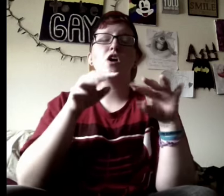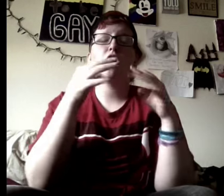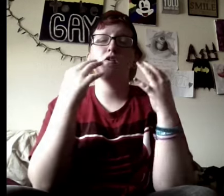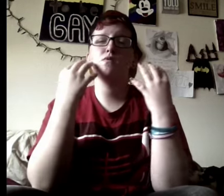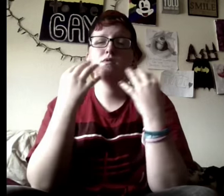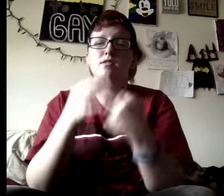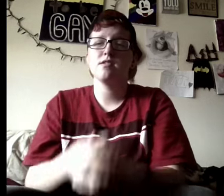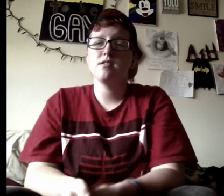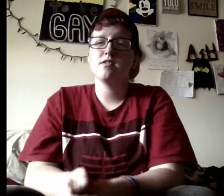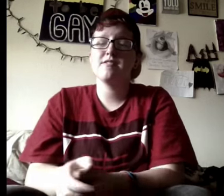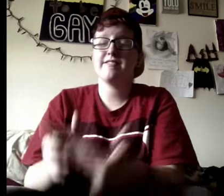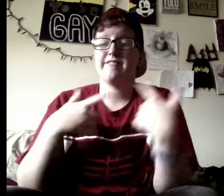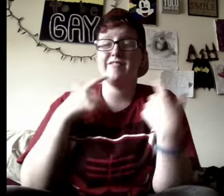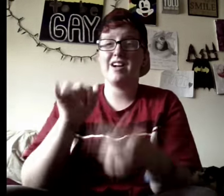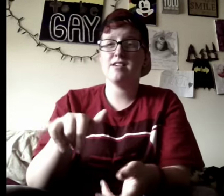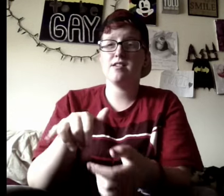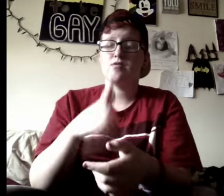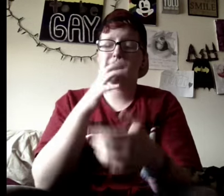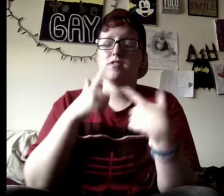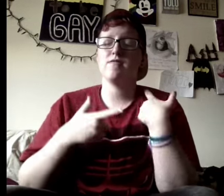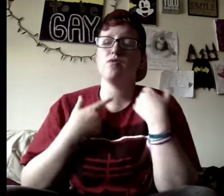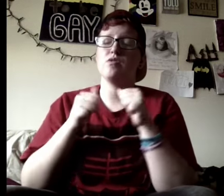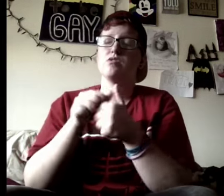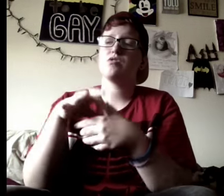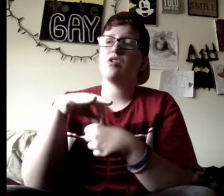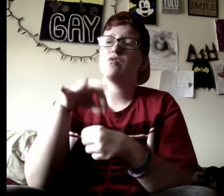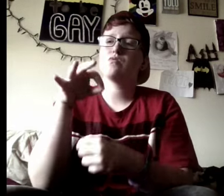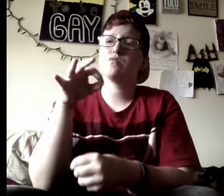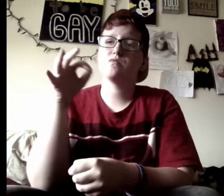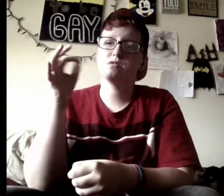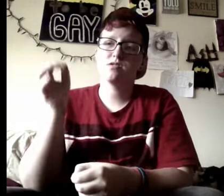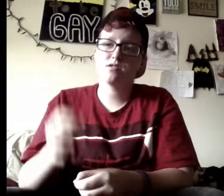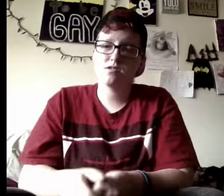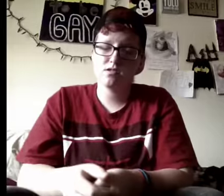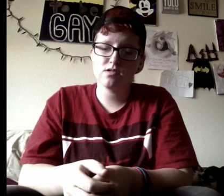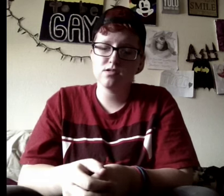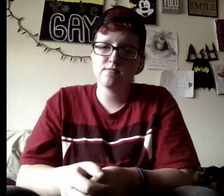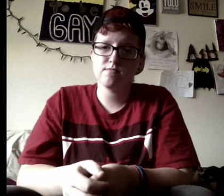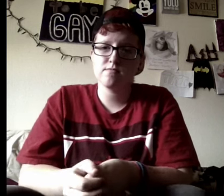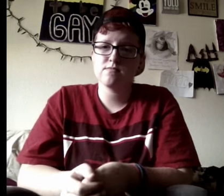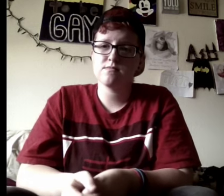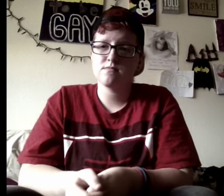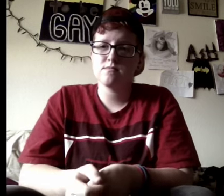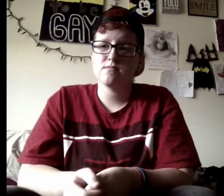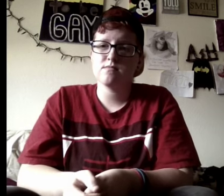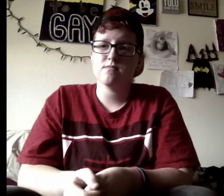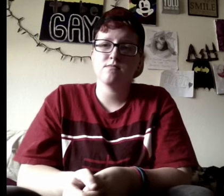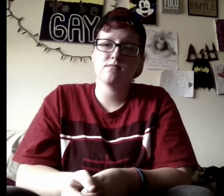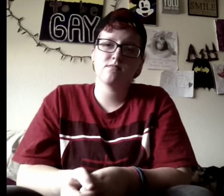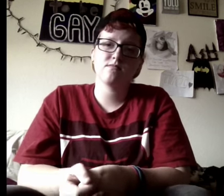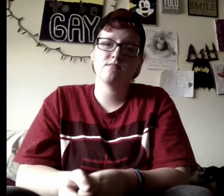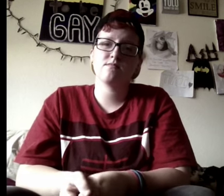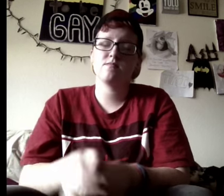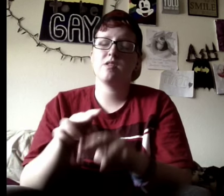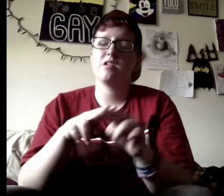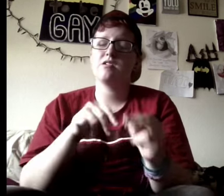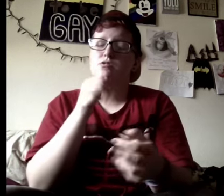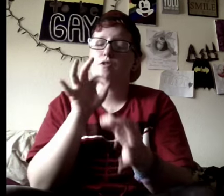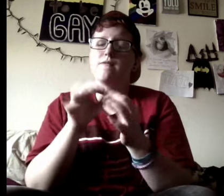show, if you live like that, you'll live with ghosts. Well, band-aids don't fix